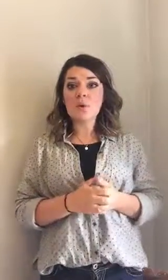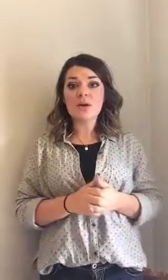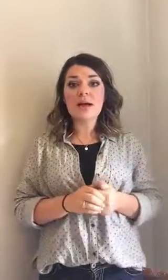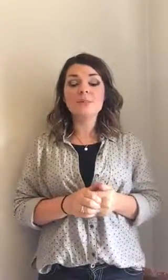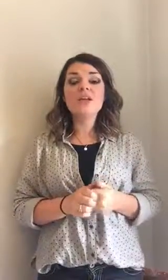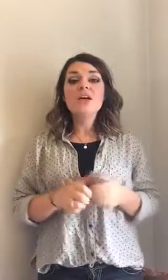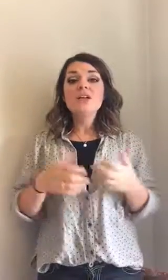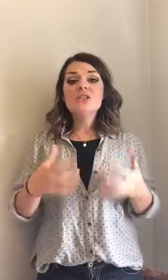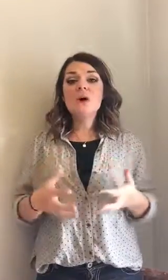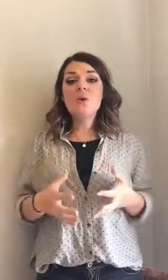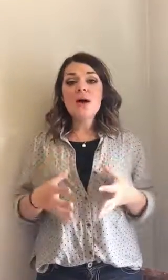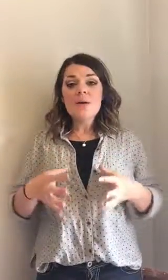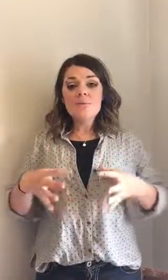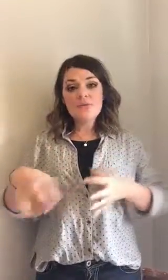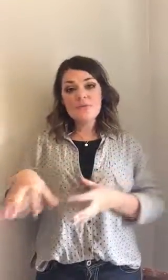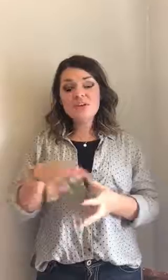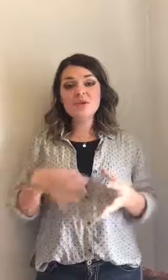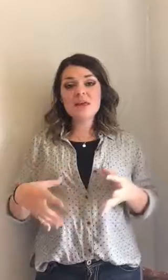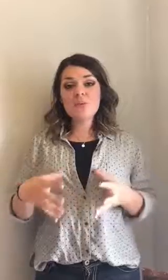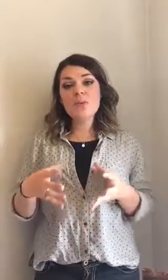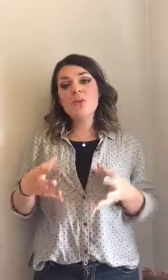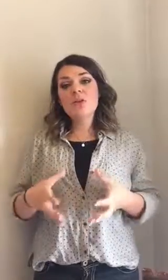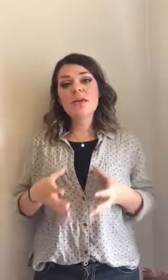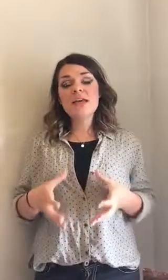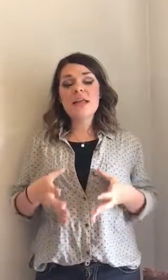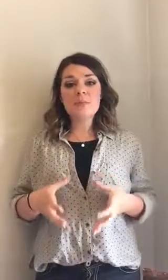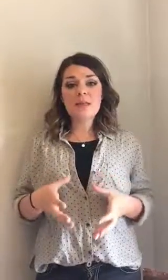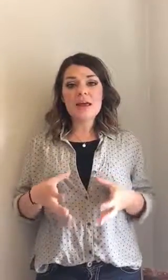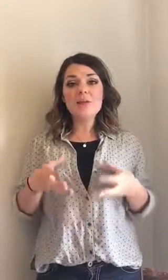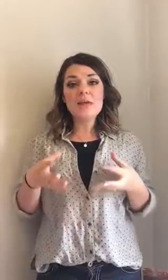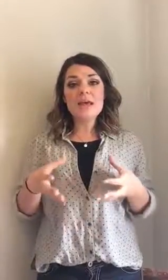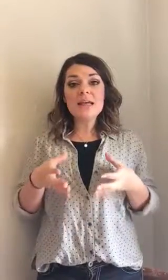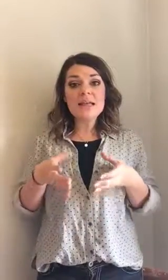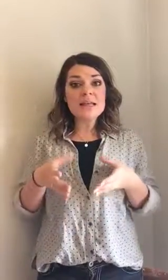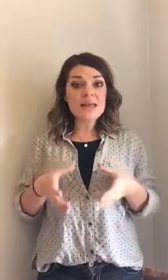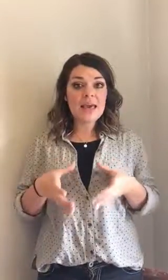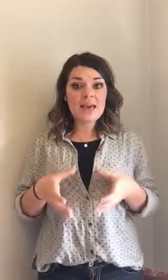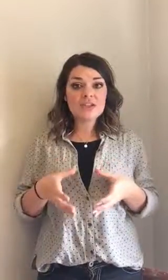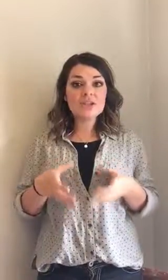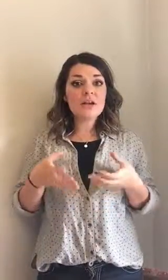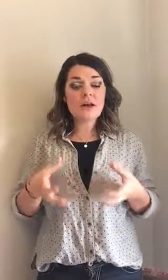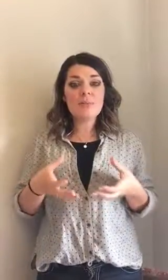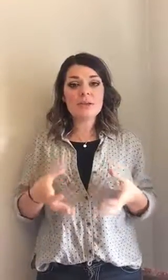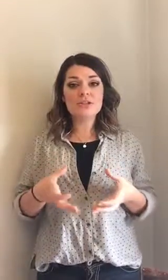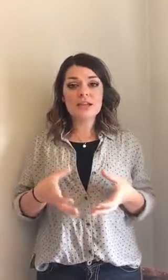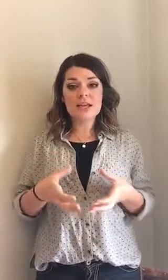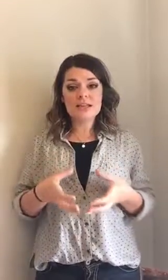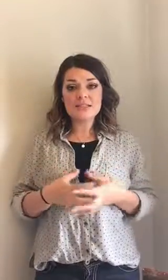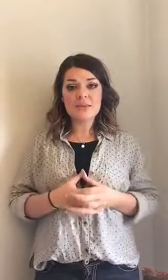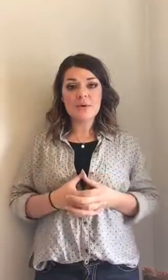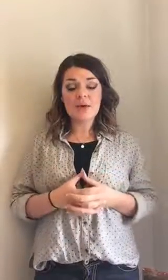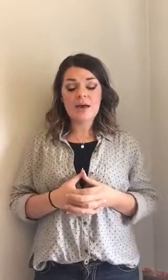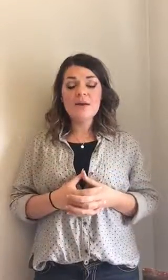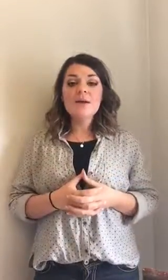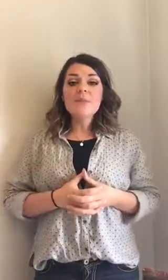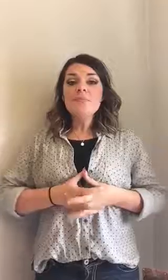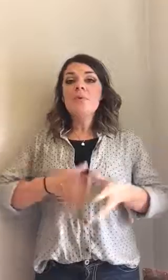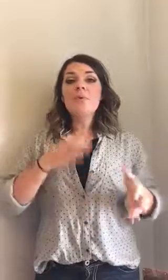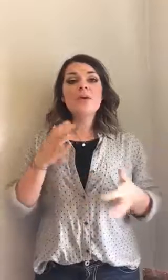quarter cups. So visually when we're looking at a plate we can gauge how much that is. Okay but we're